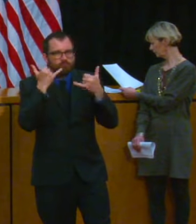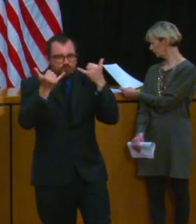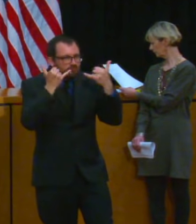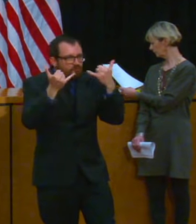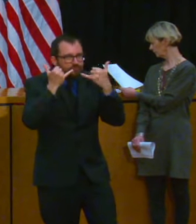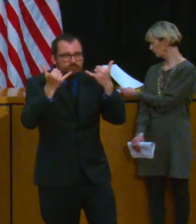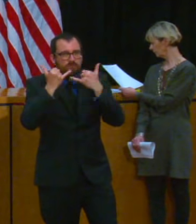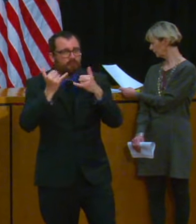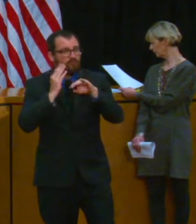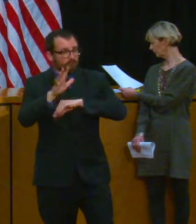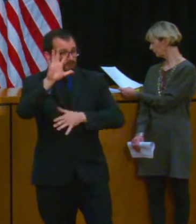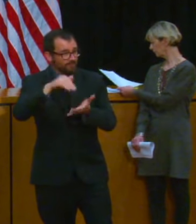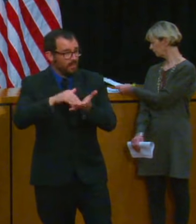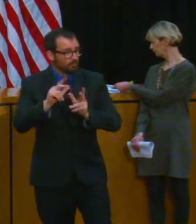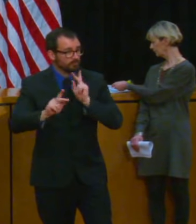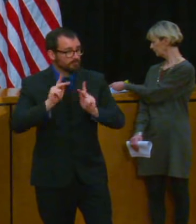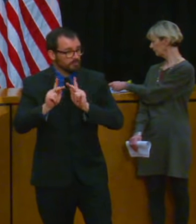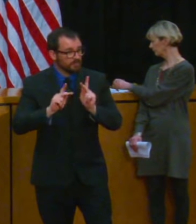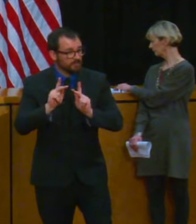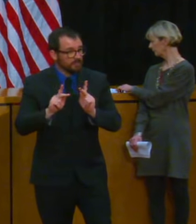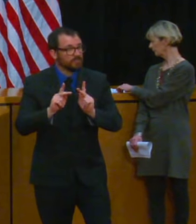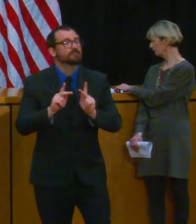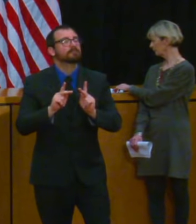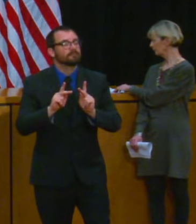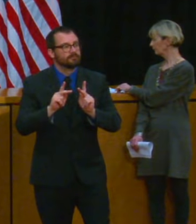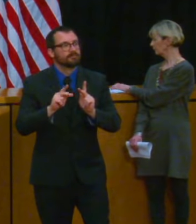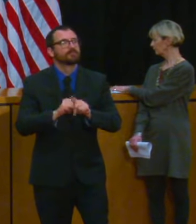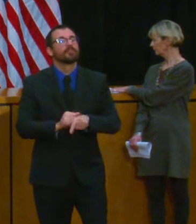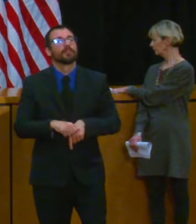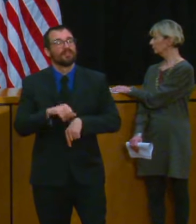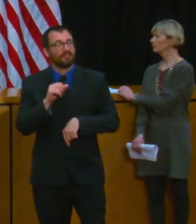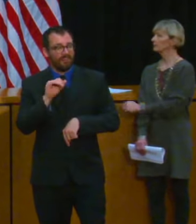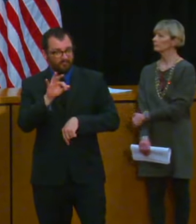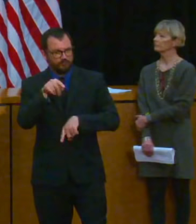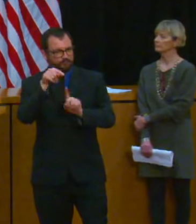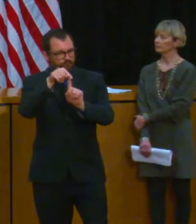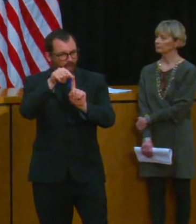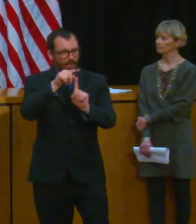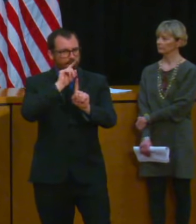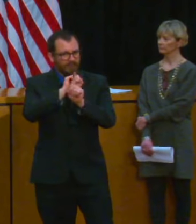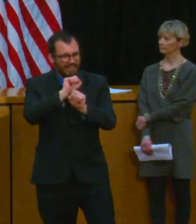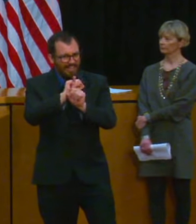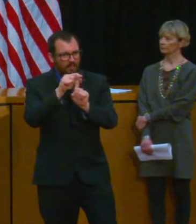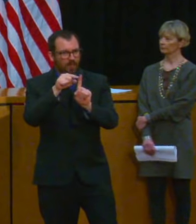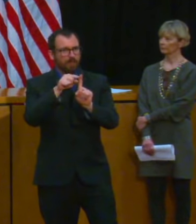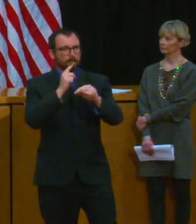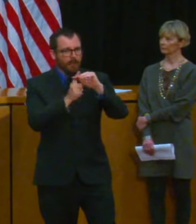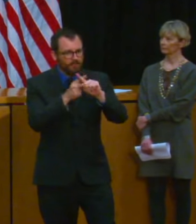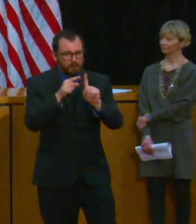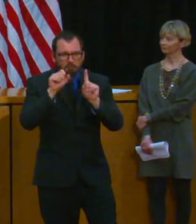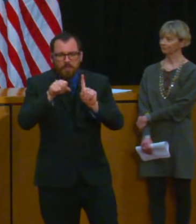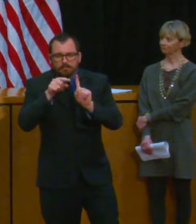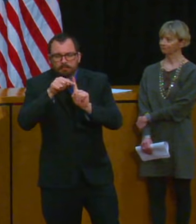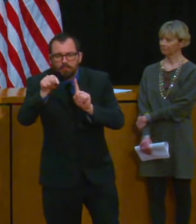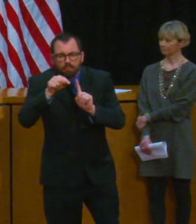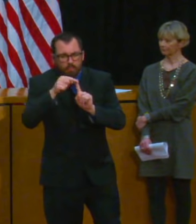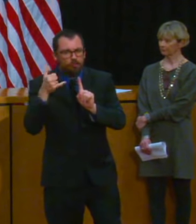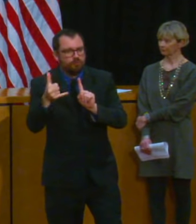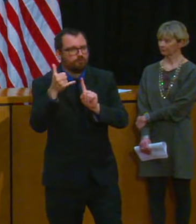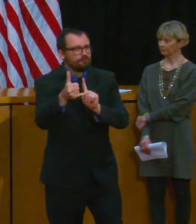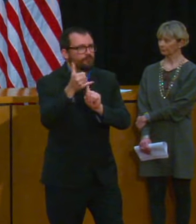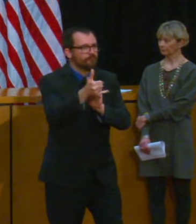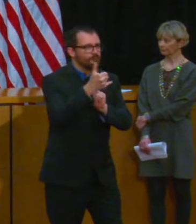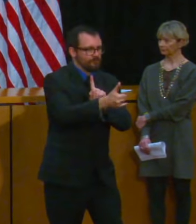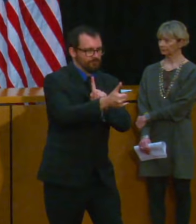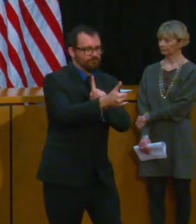people who were tracing is as we've said before is all about identifying and reaching out to the people that someone with COVID-19